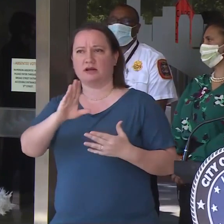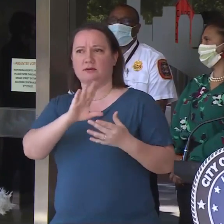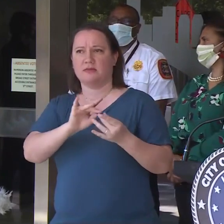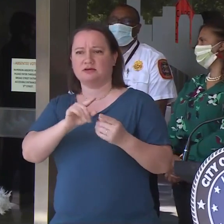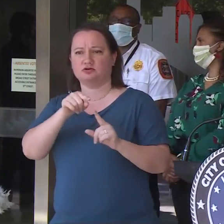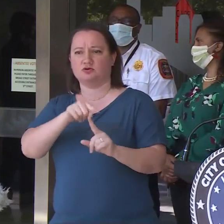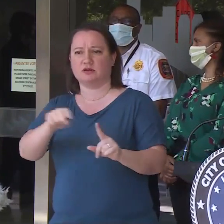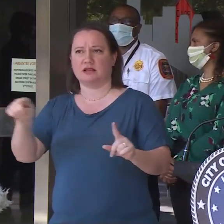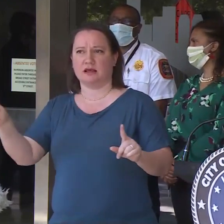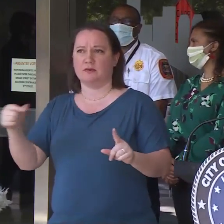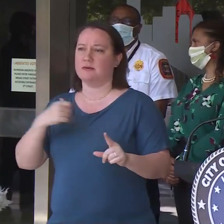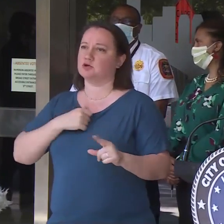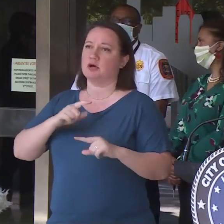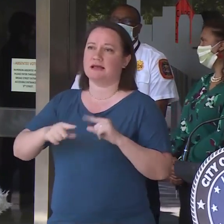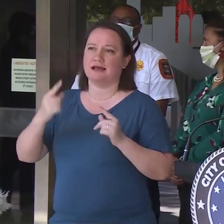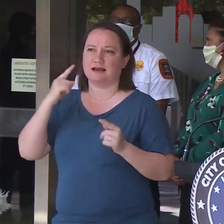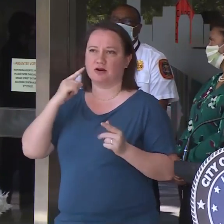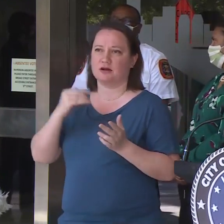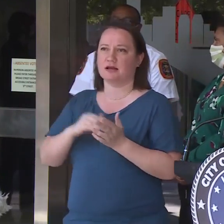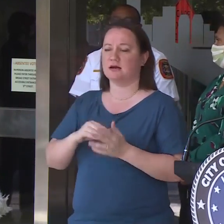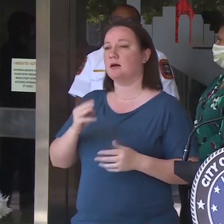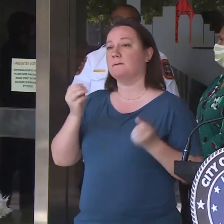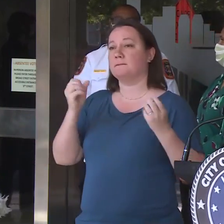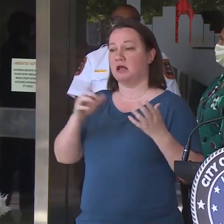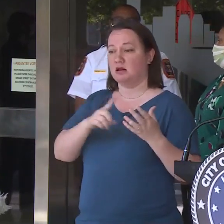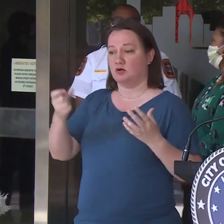I'm sorry, can't hear. Can you repeat that question again?